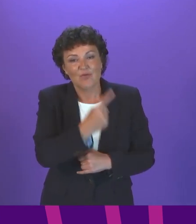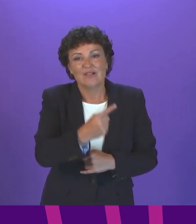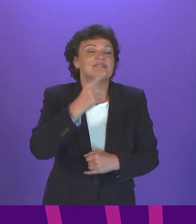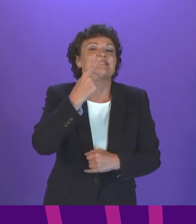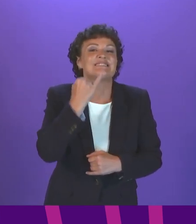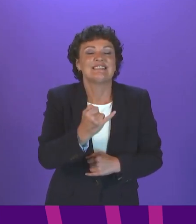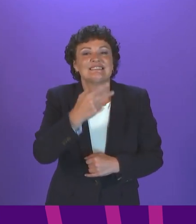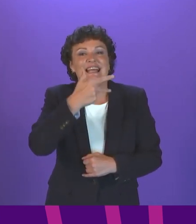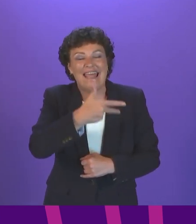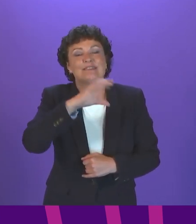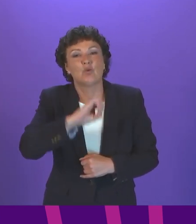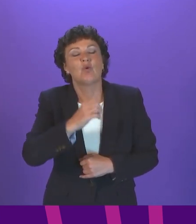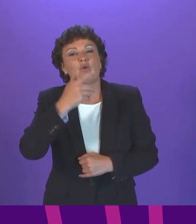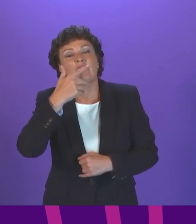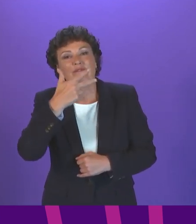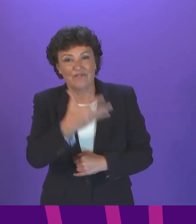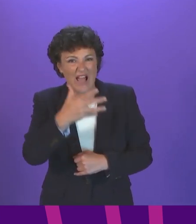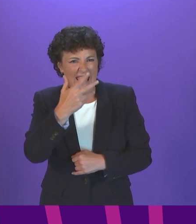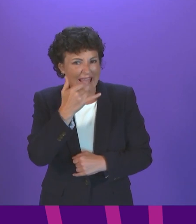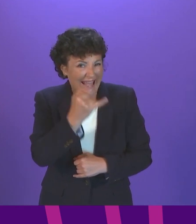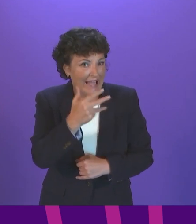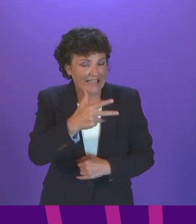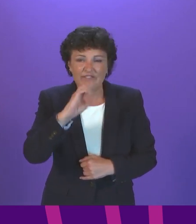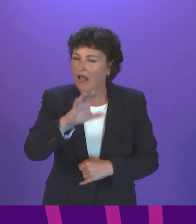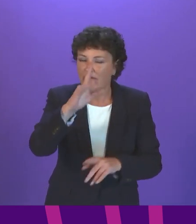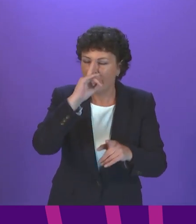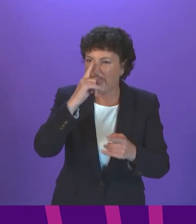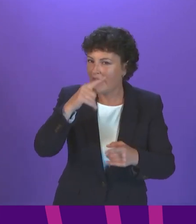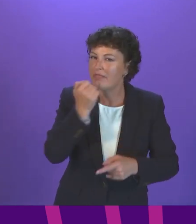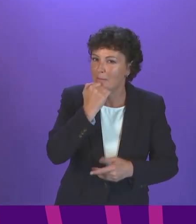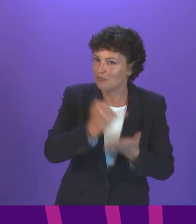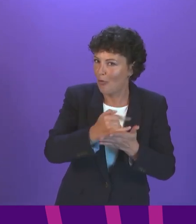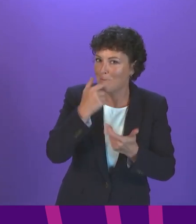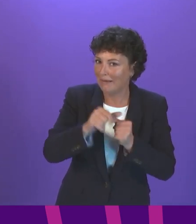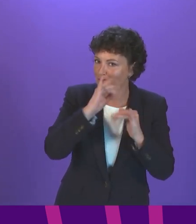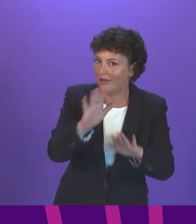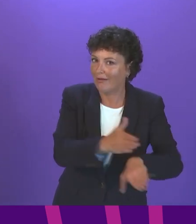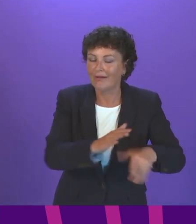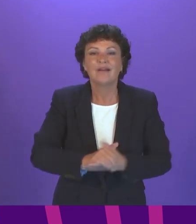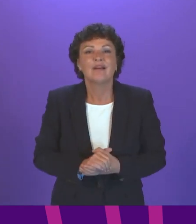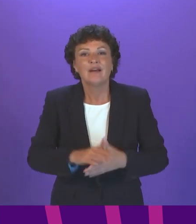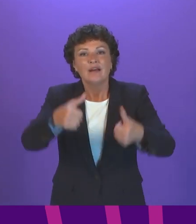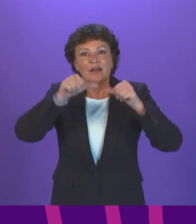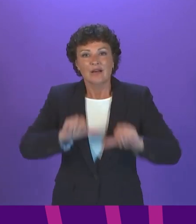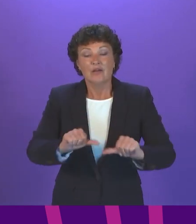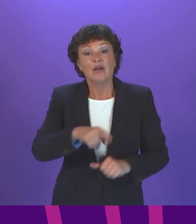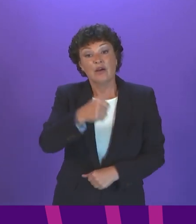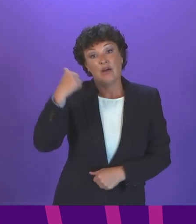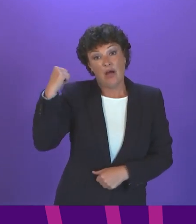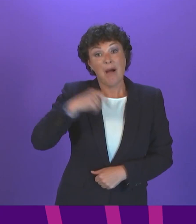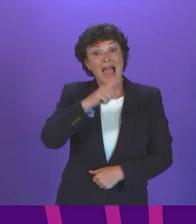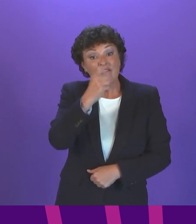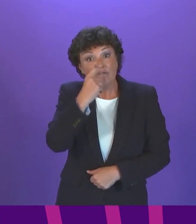is taking place between Scottish Government and NHS Digital to establish appropriate data sharing agreements within the common